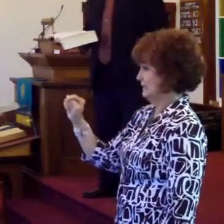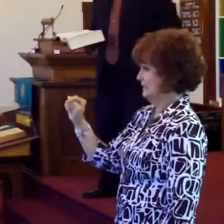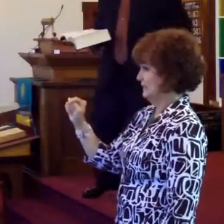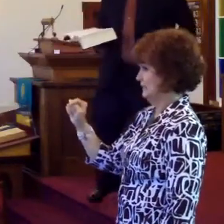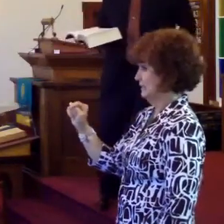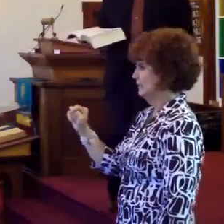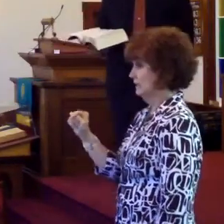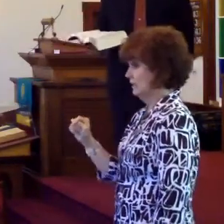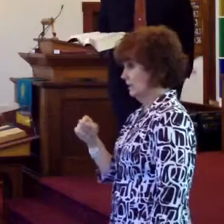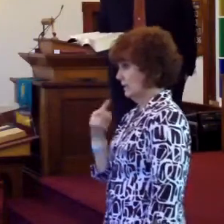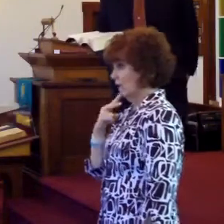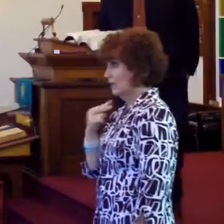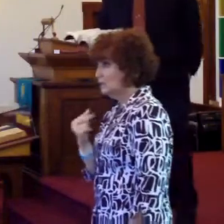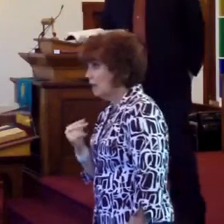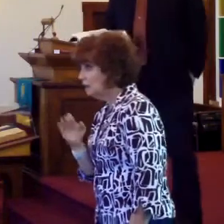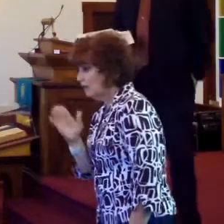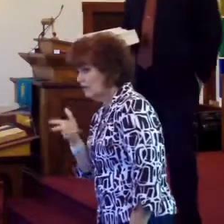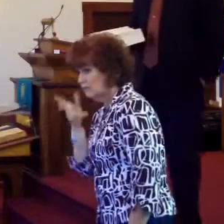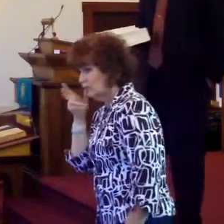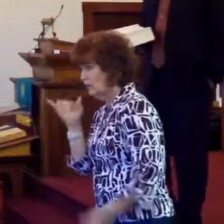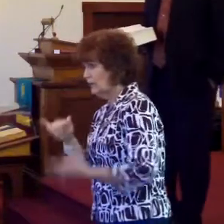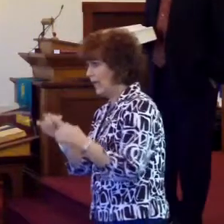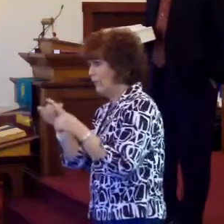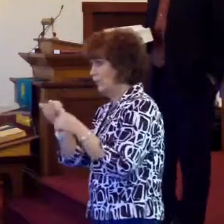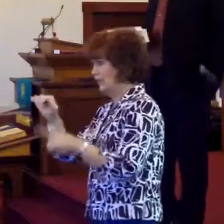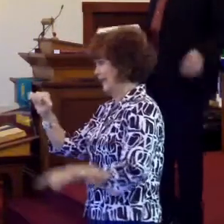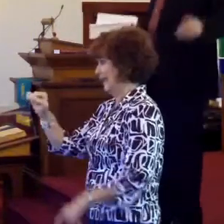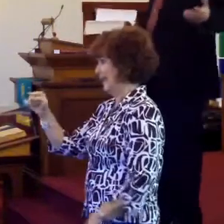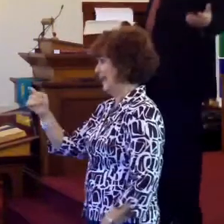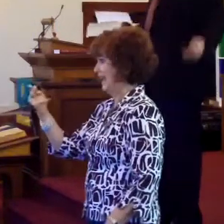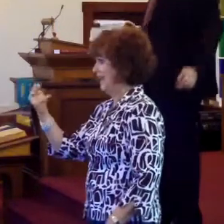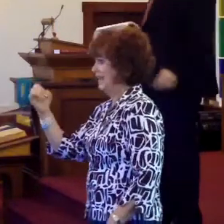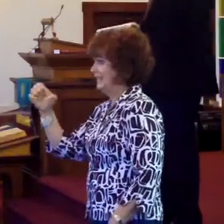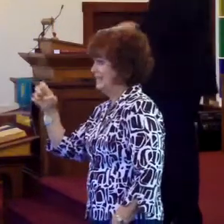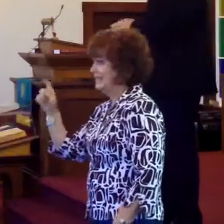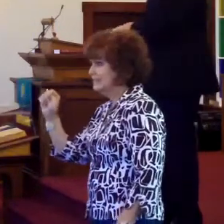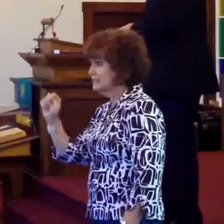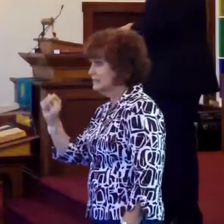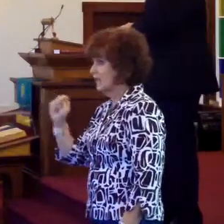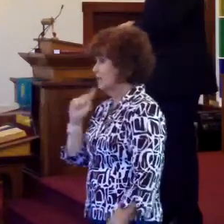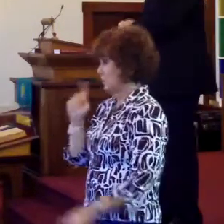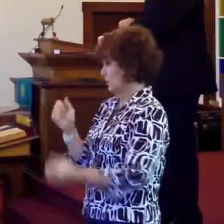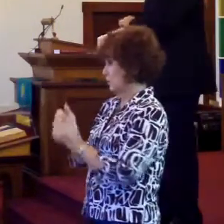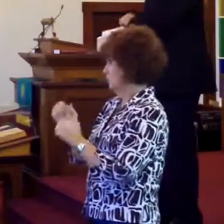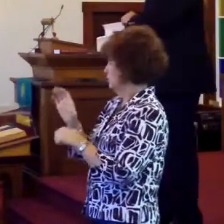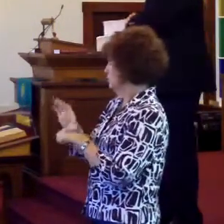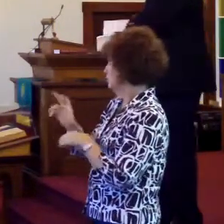Well, at 12 years old, I'd never heard that word before. I've been around church folks my whole life.